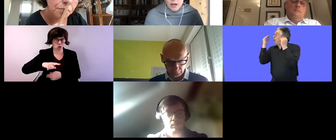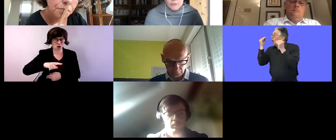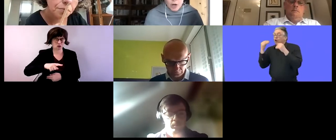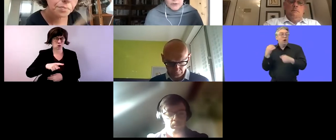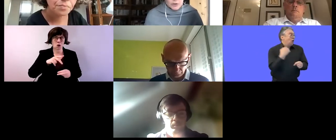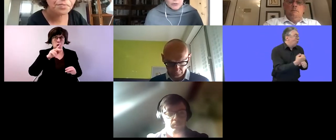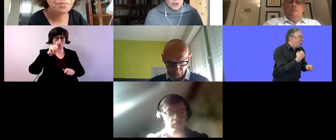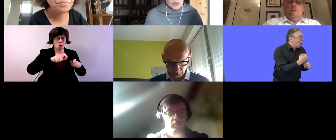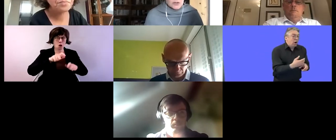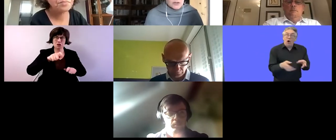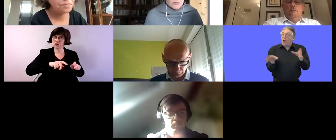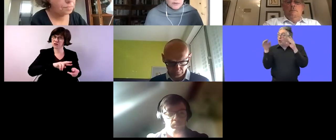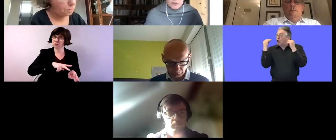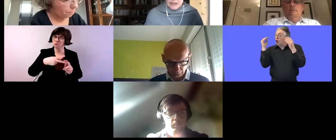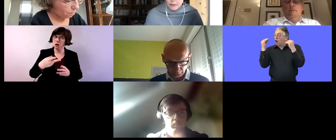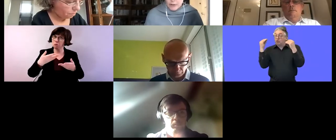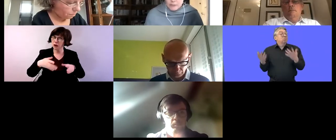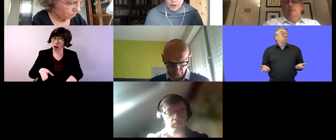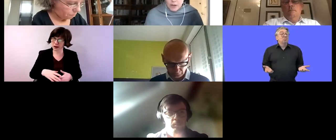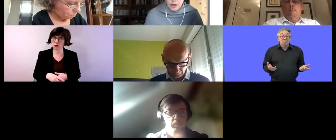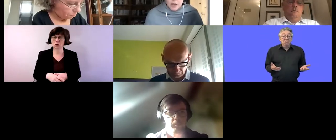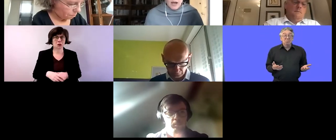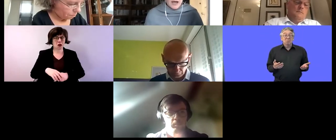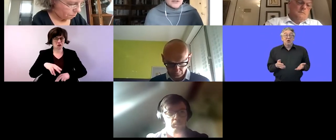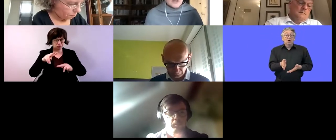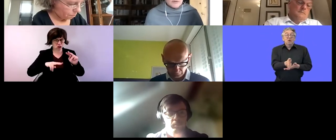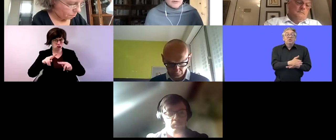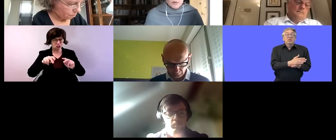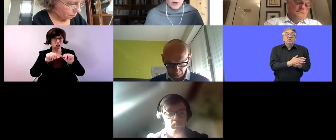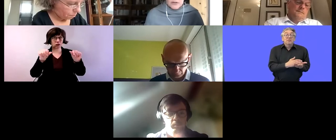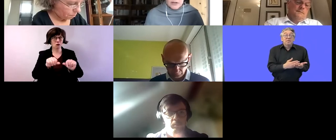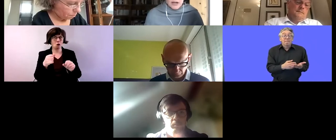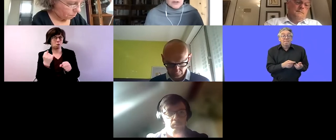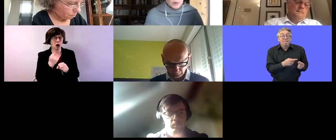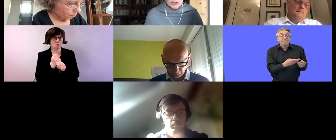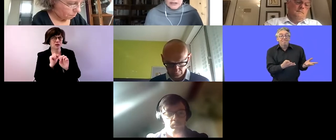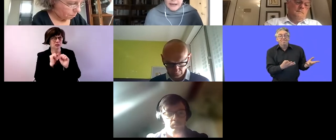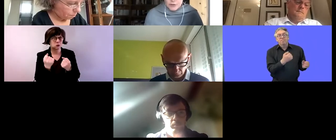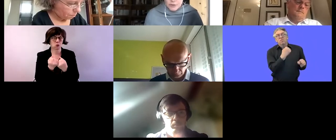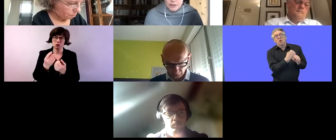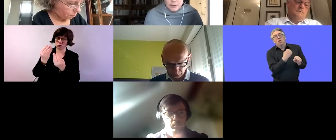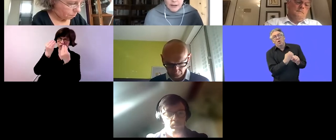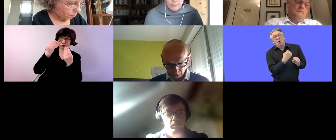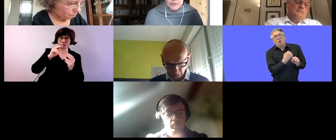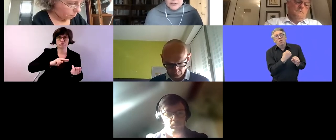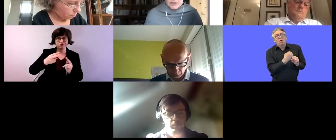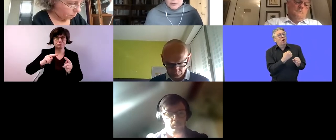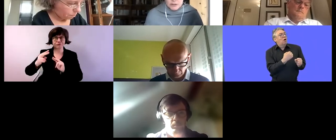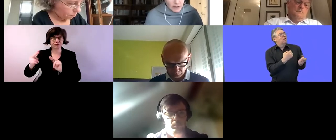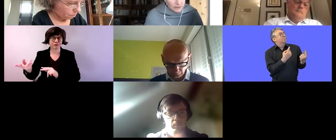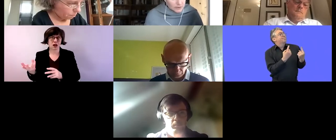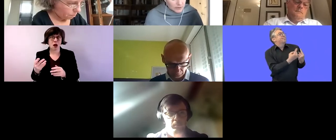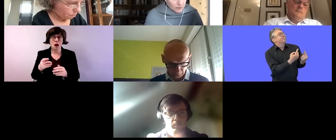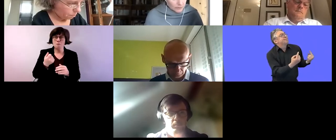of job situations some of it was clerical work uh some of it was uh supporting the catering and businesses